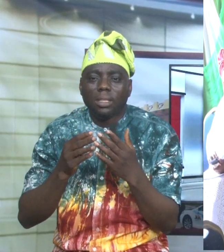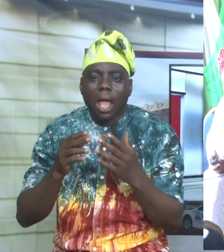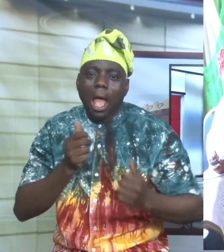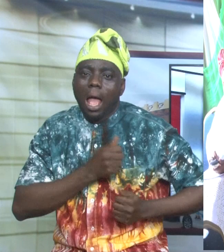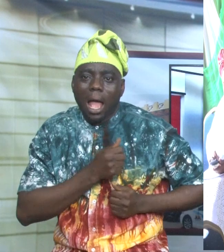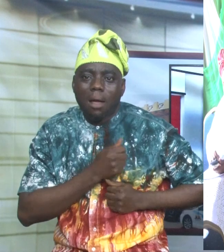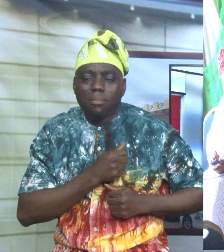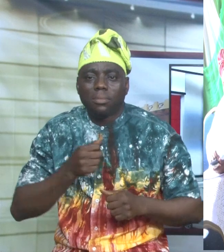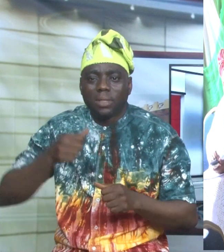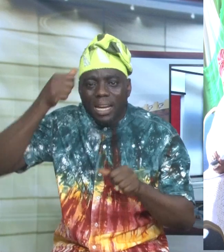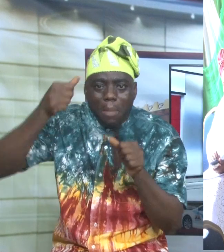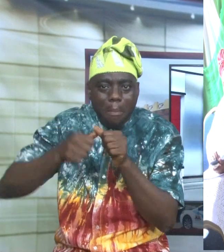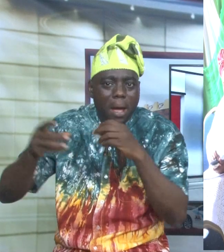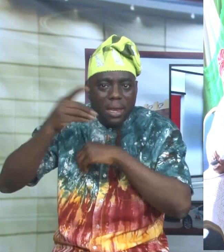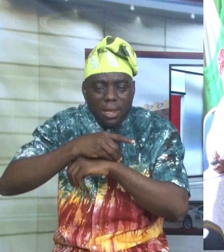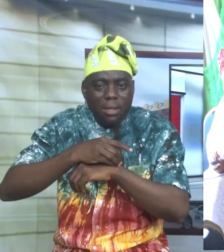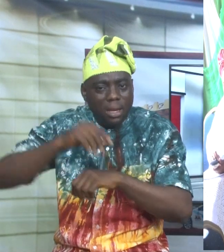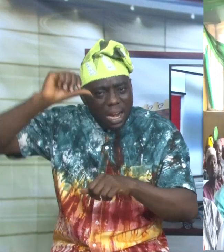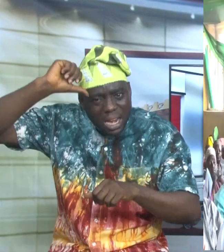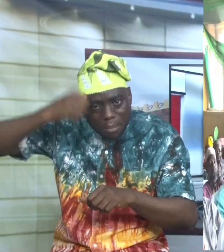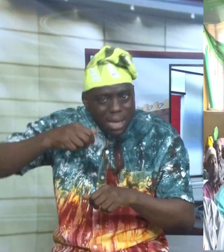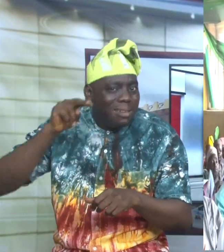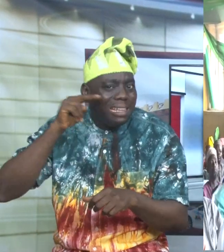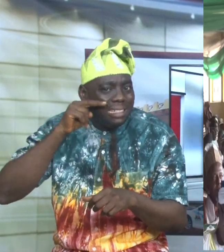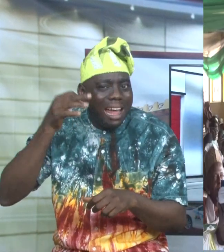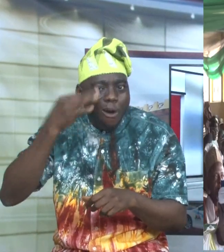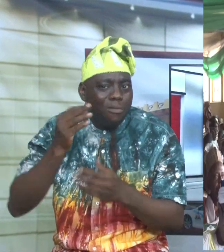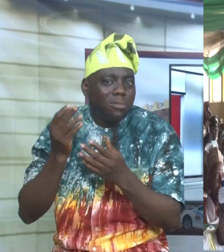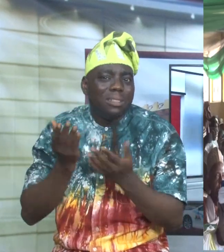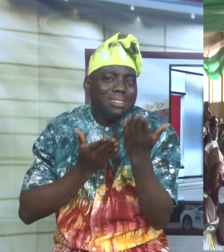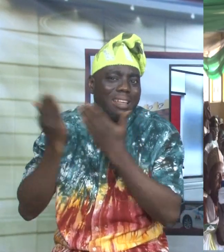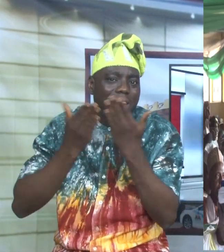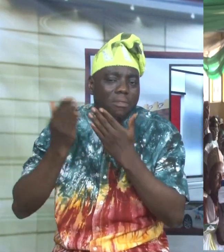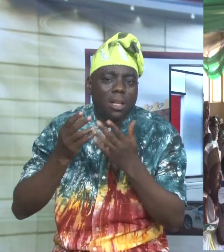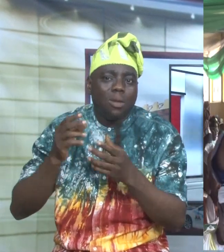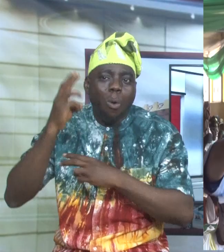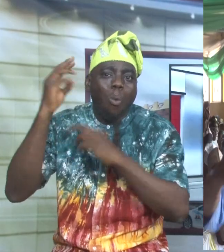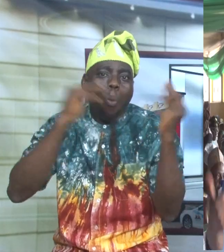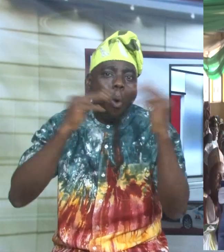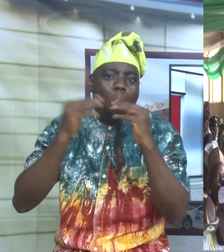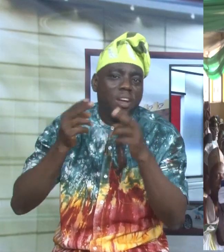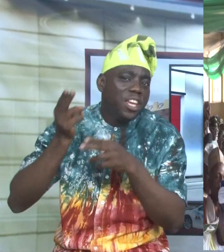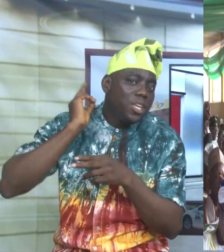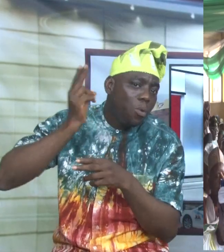celebration reminds Nigerians of the sacrifices of the war heroes who fought for the peace and